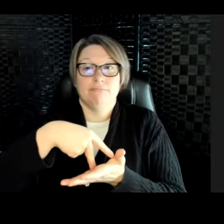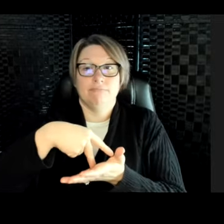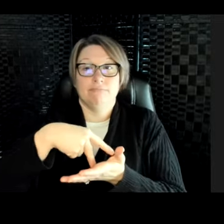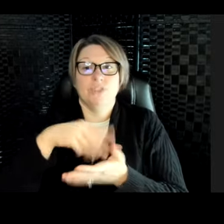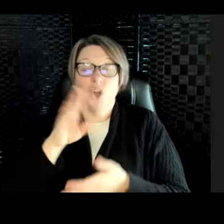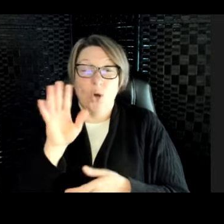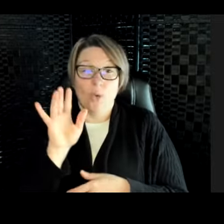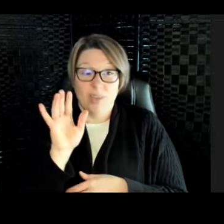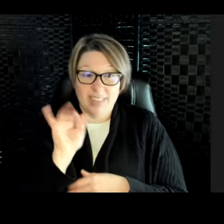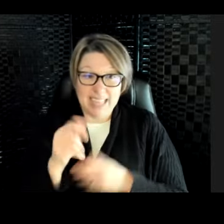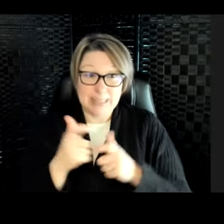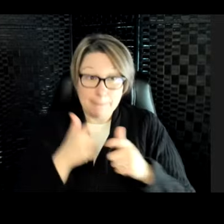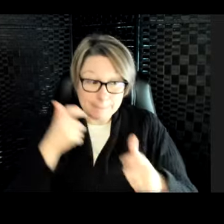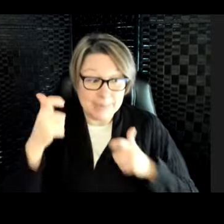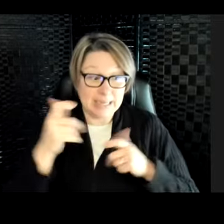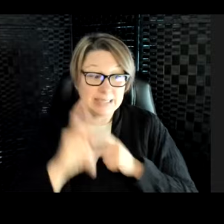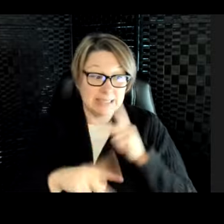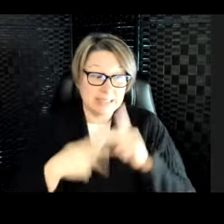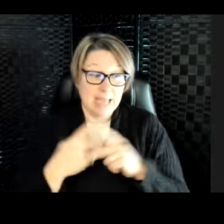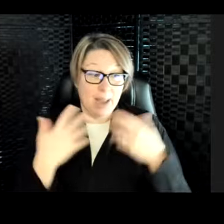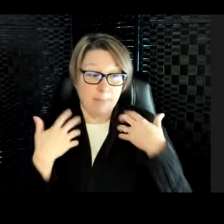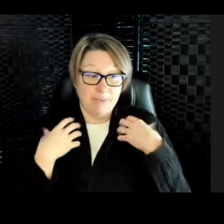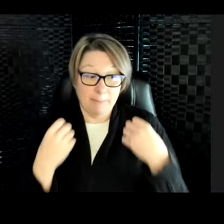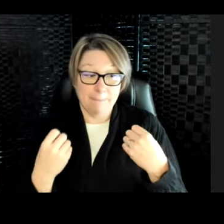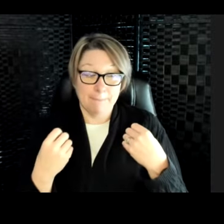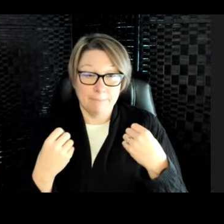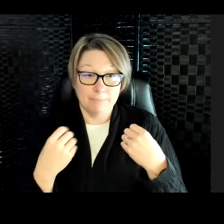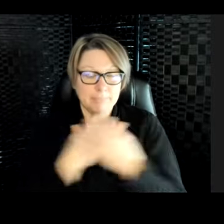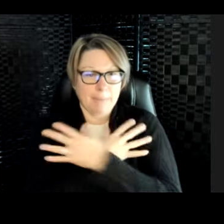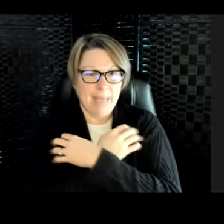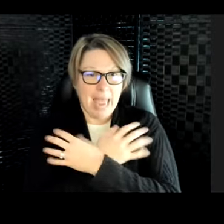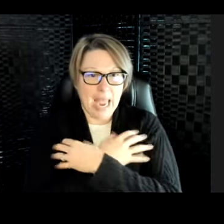type of bear and the biggest carnivore that lives on land.